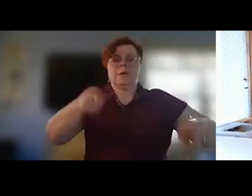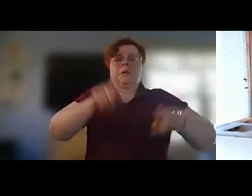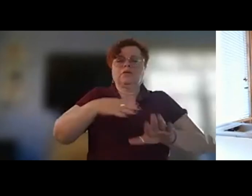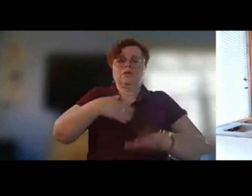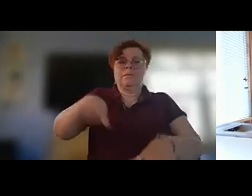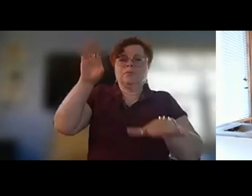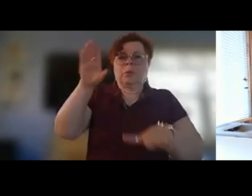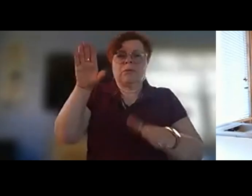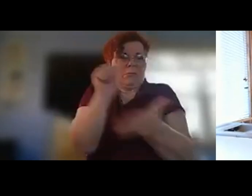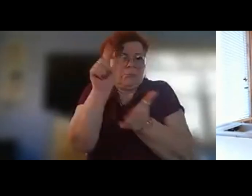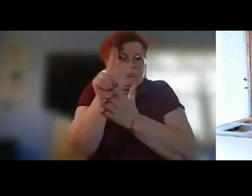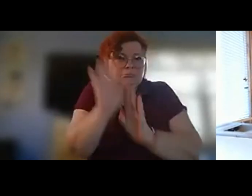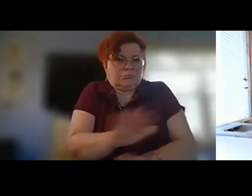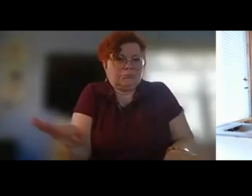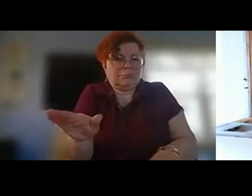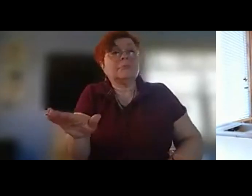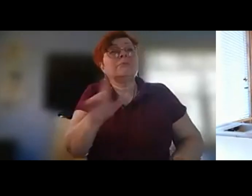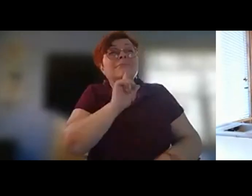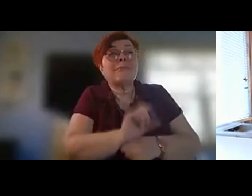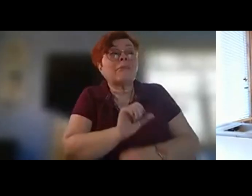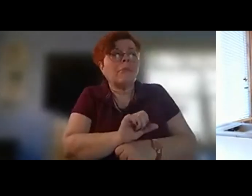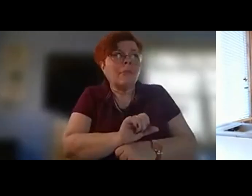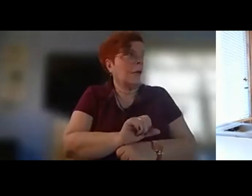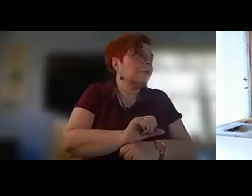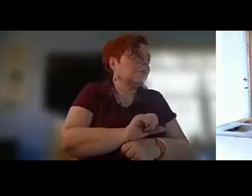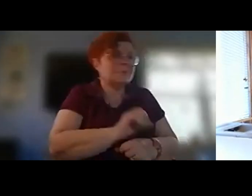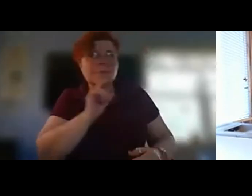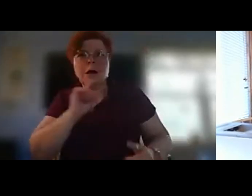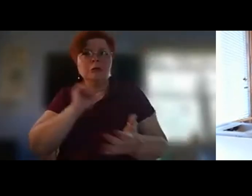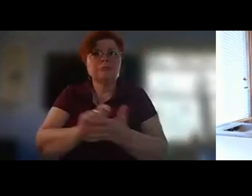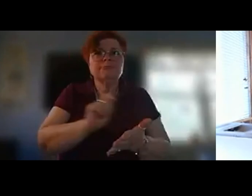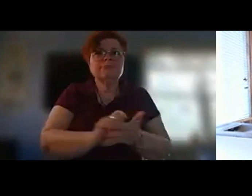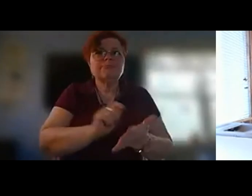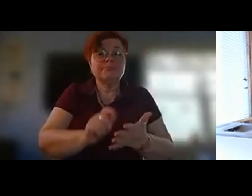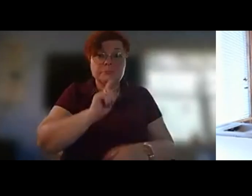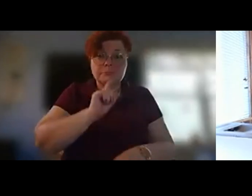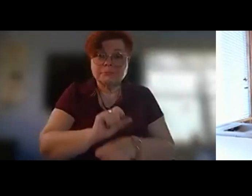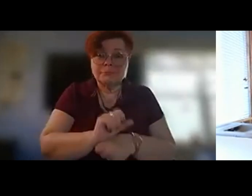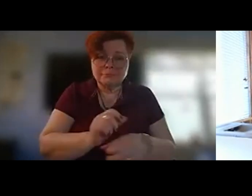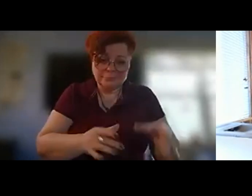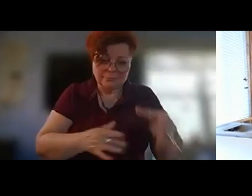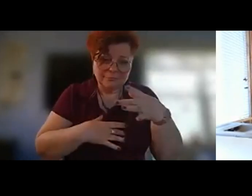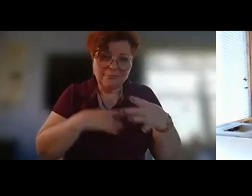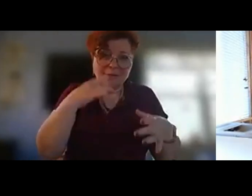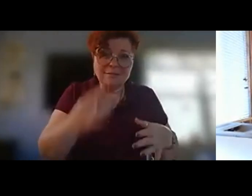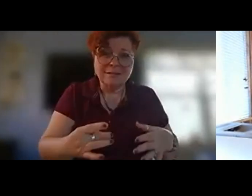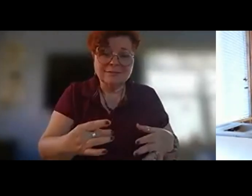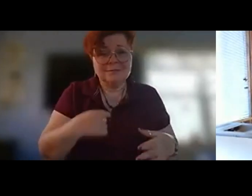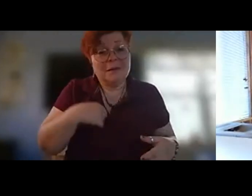i actually end up ended up liking this poem that i wrote better or i thought it was a better poem uh